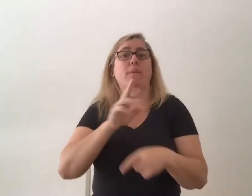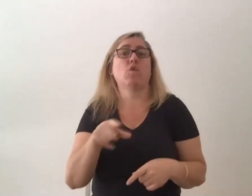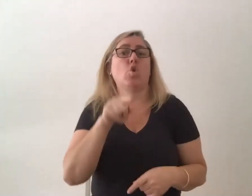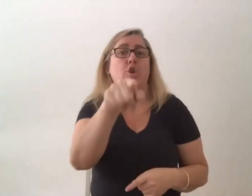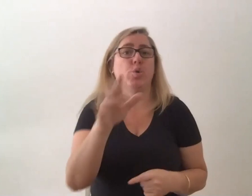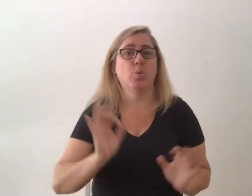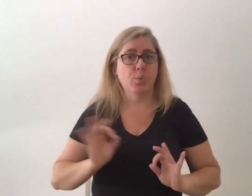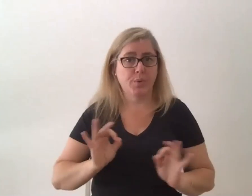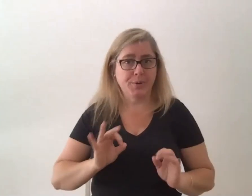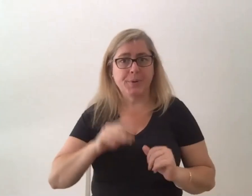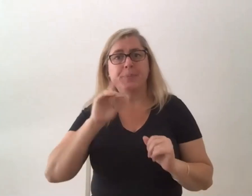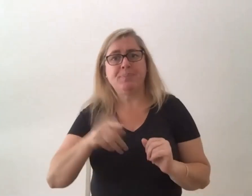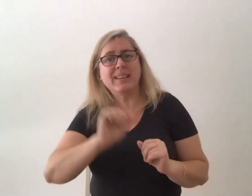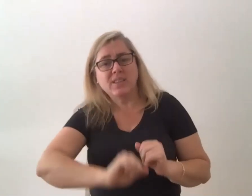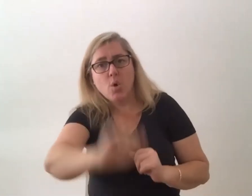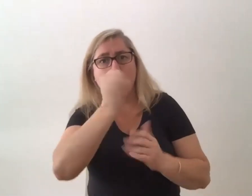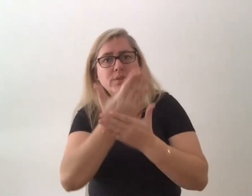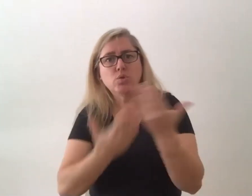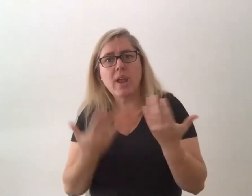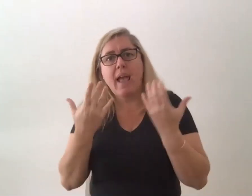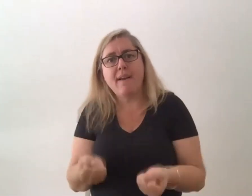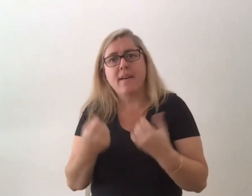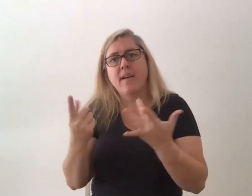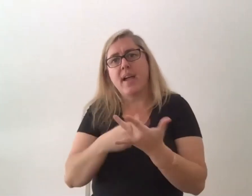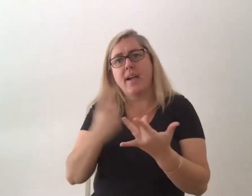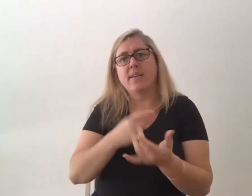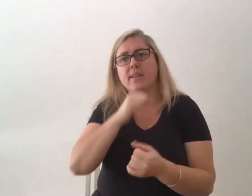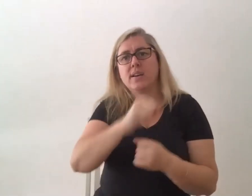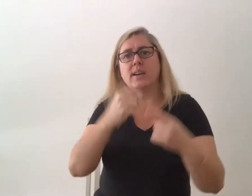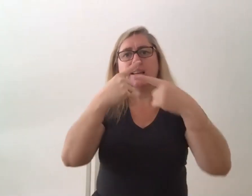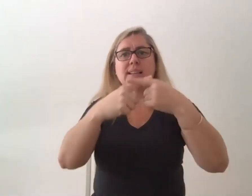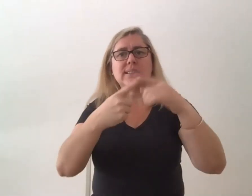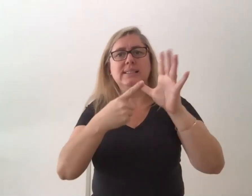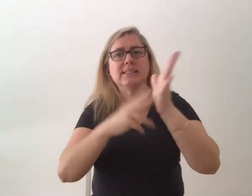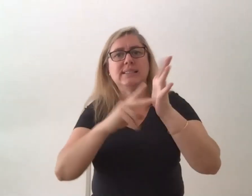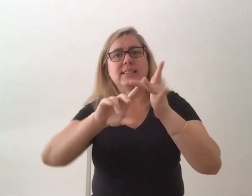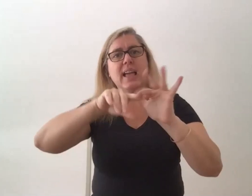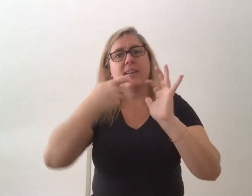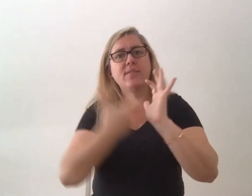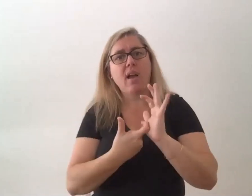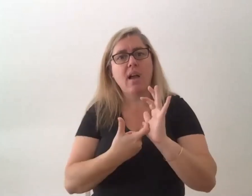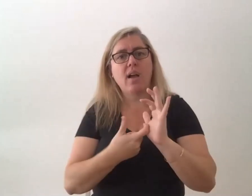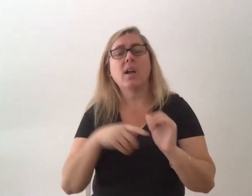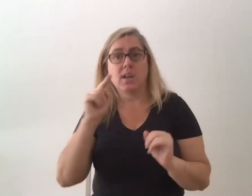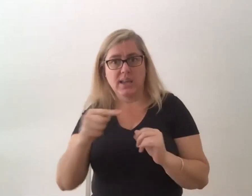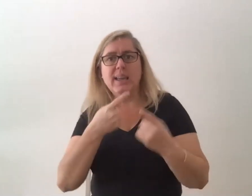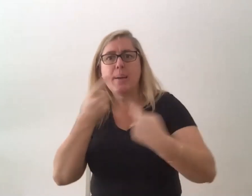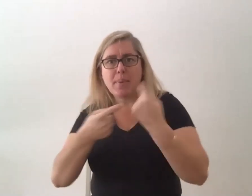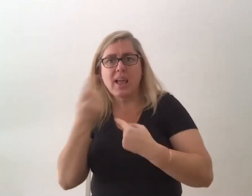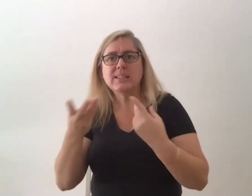has got her story and then there's another fella xavier gwalt who tells the story of somebody lost in the system somebody who